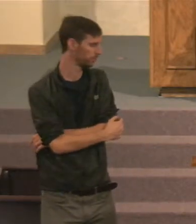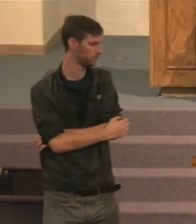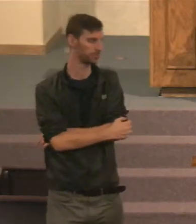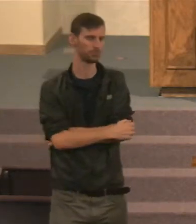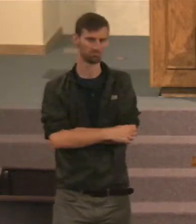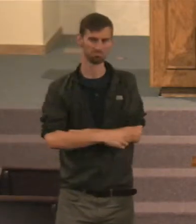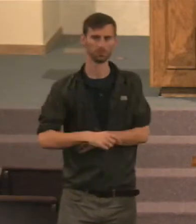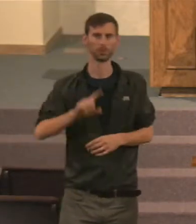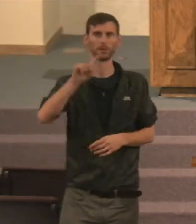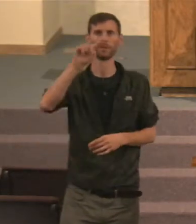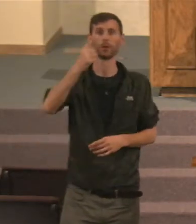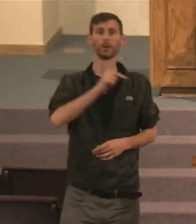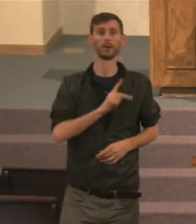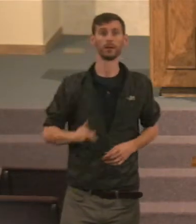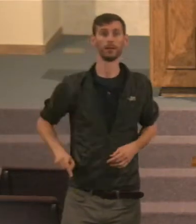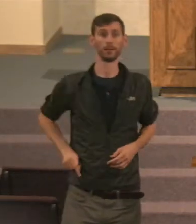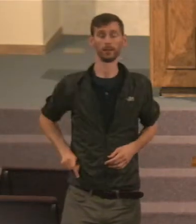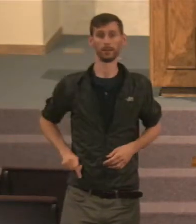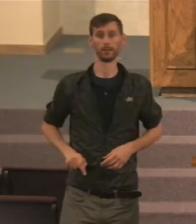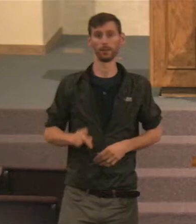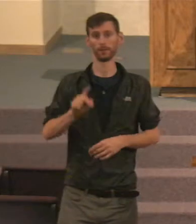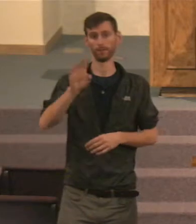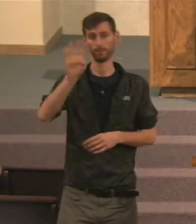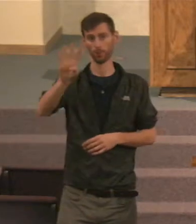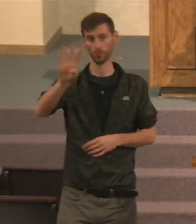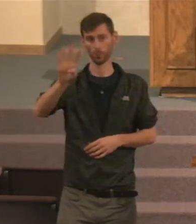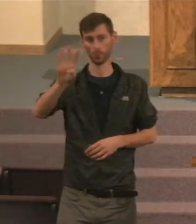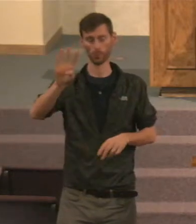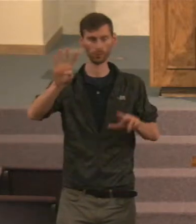Someone look at 1 Kings, Chapter 4, And verse 32.